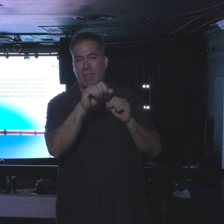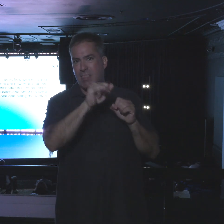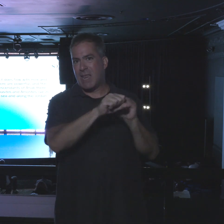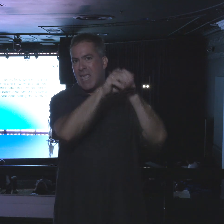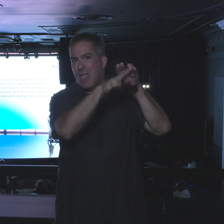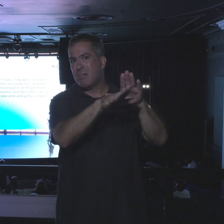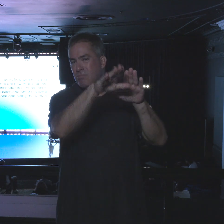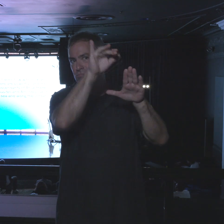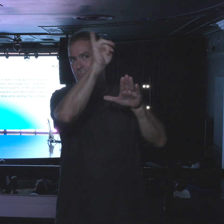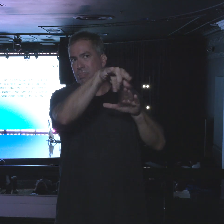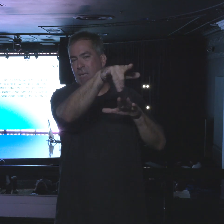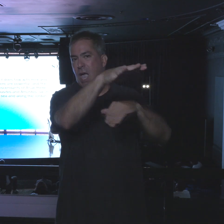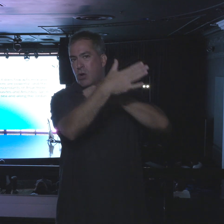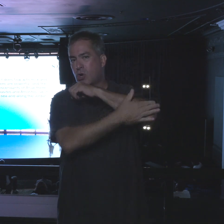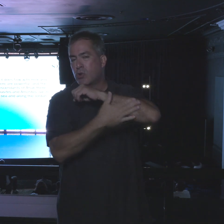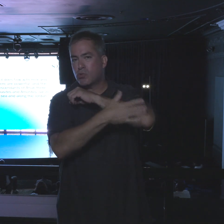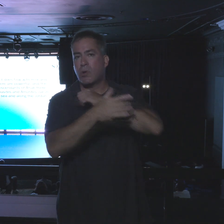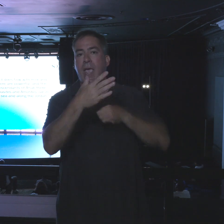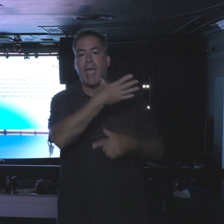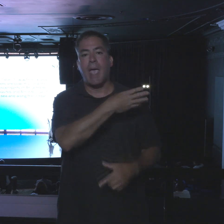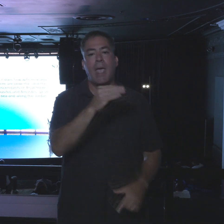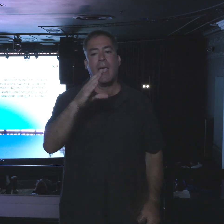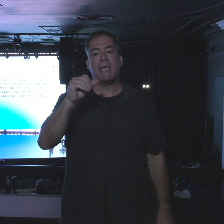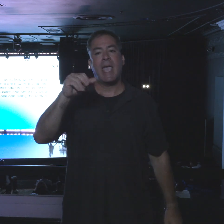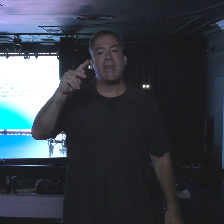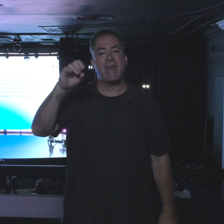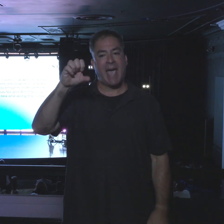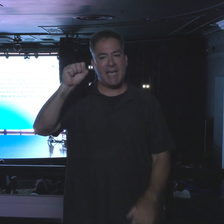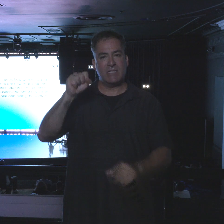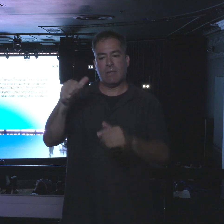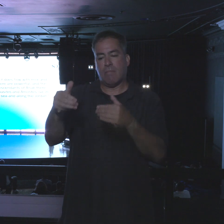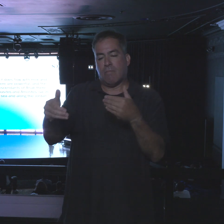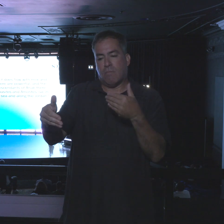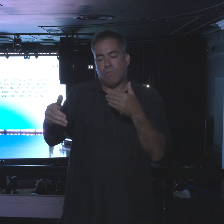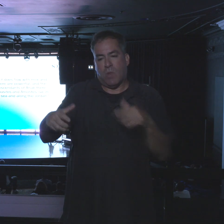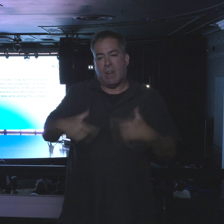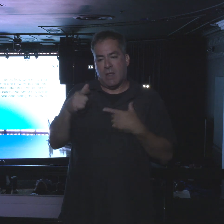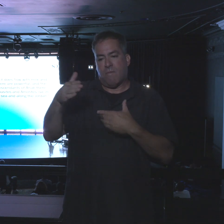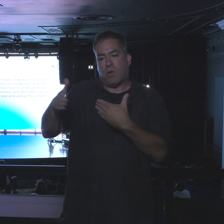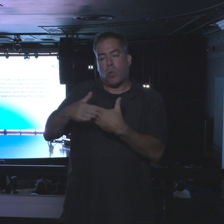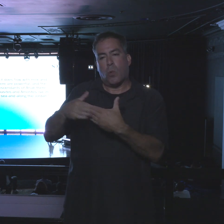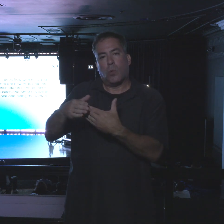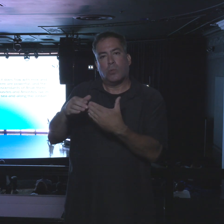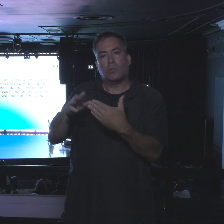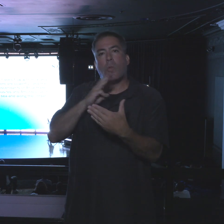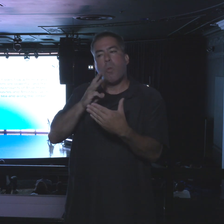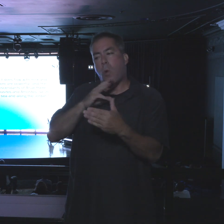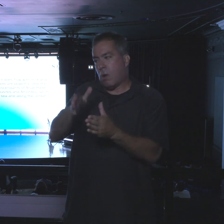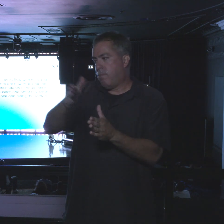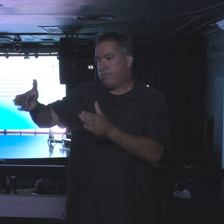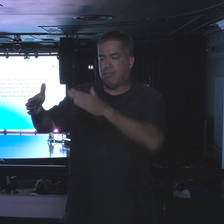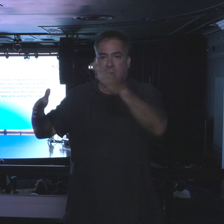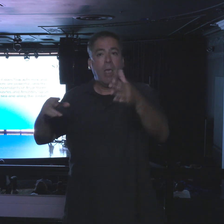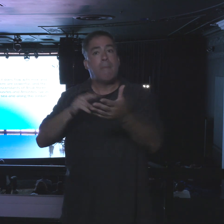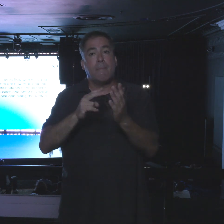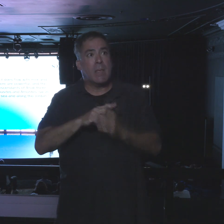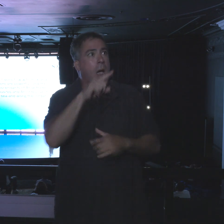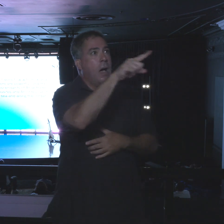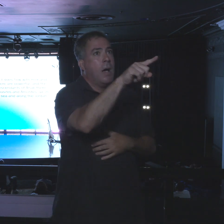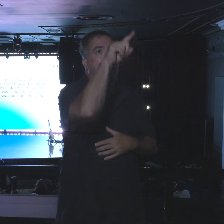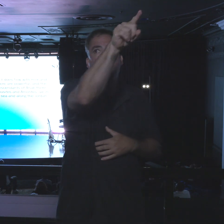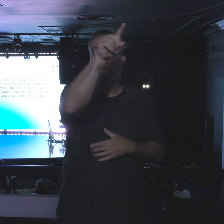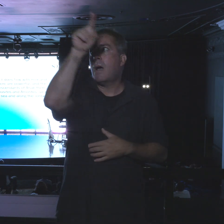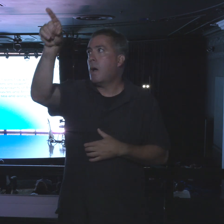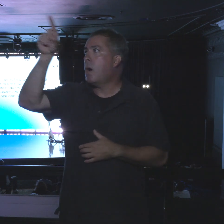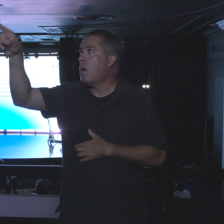And the Canaanites live near the sea along the Jordan. So in other words, everywhere they went in this